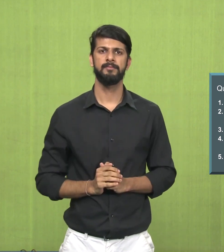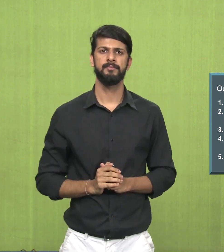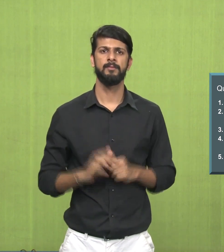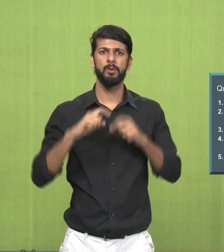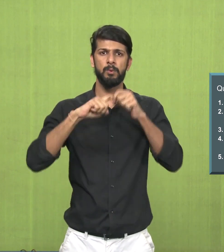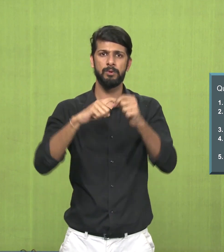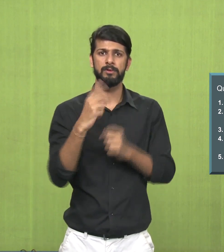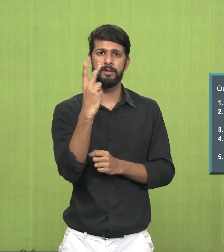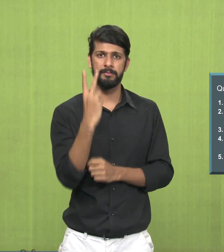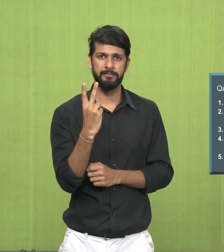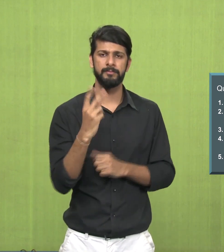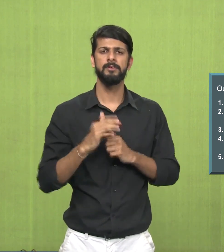artist. Question number 2,